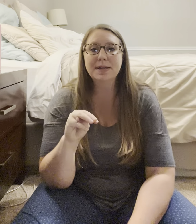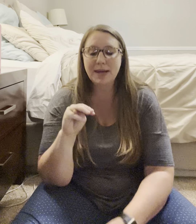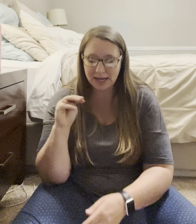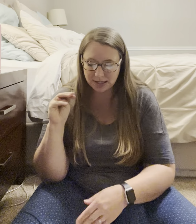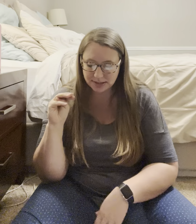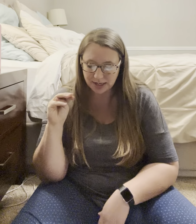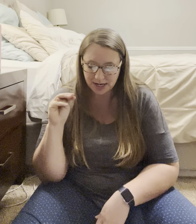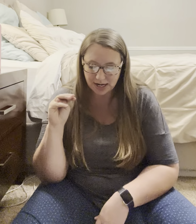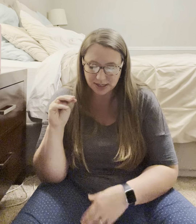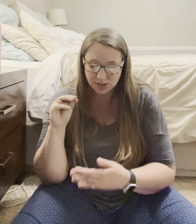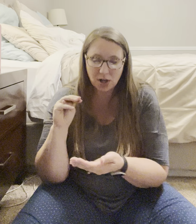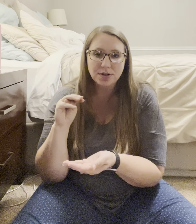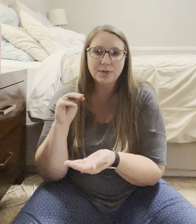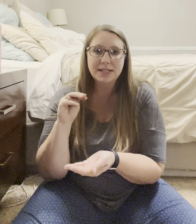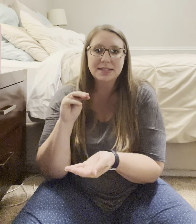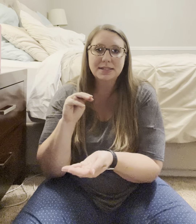it's M hand and it's on the wrist.